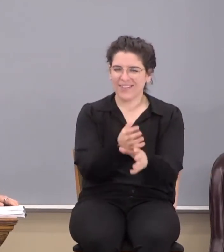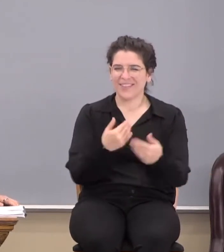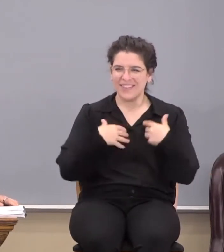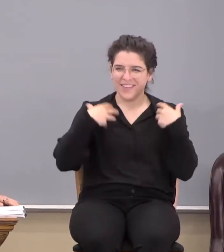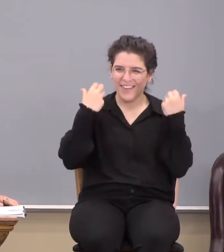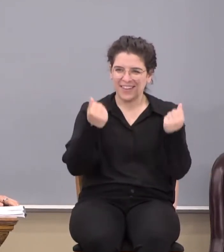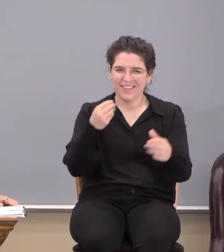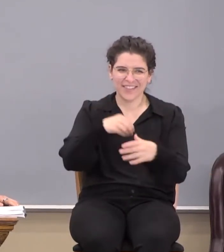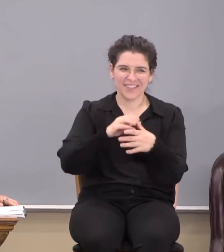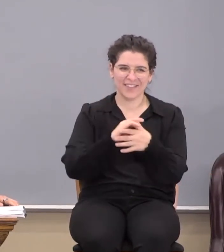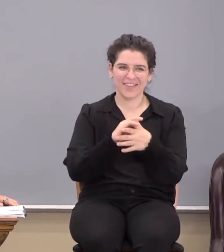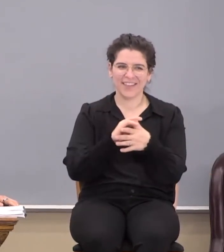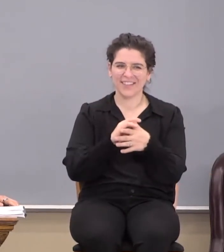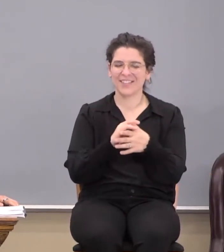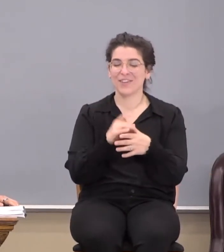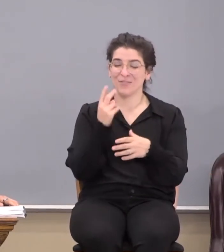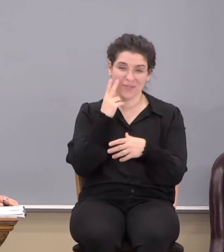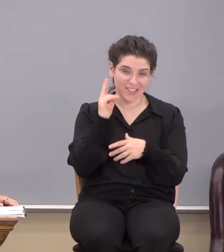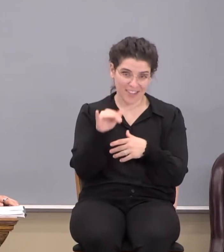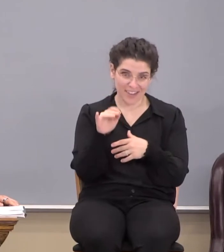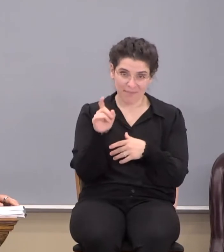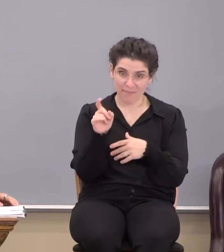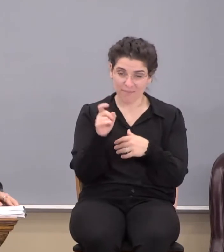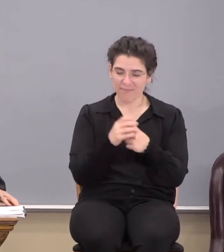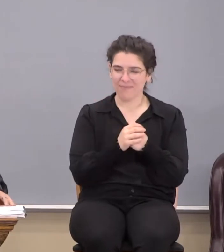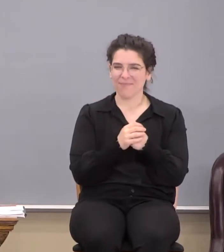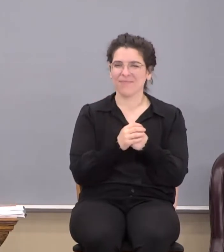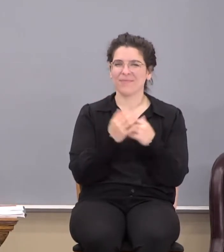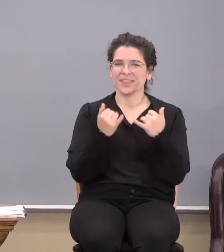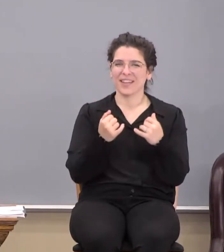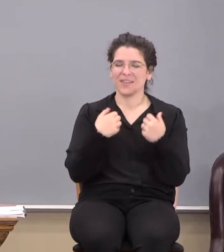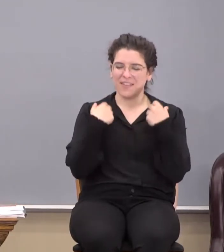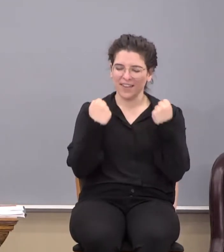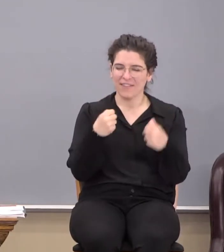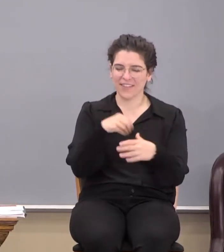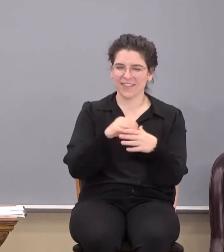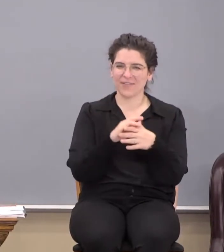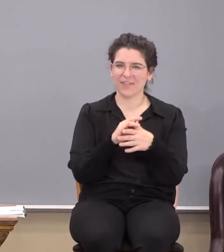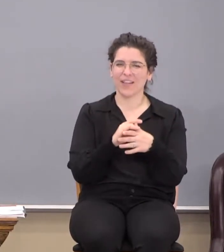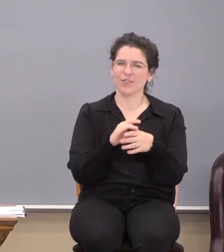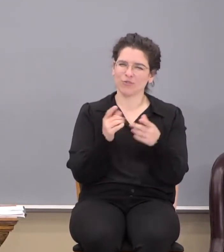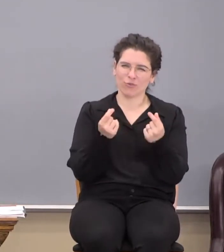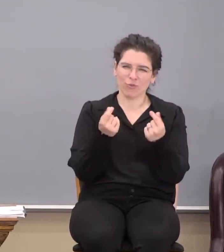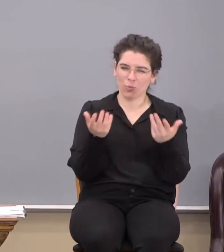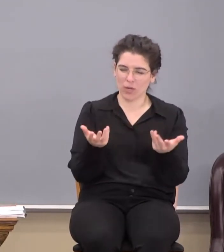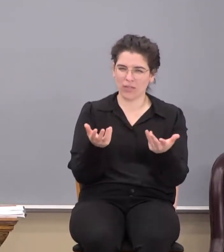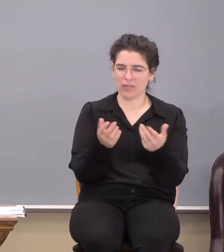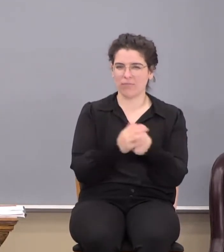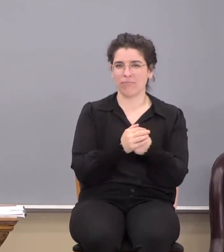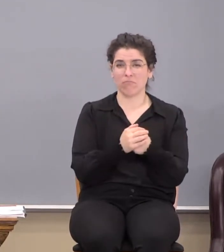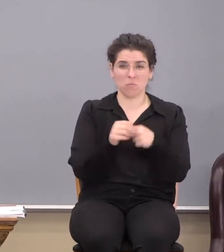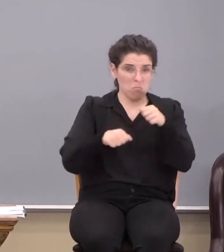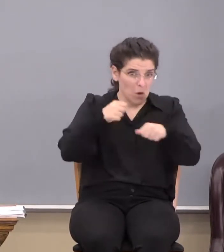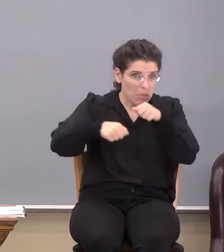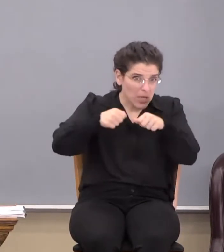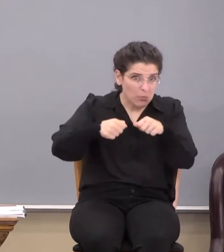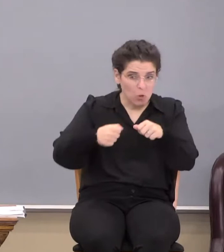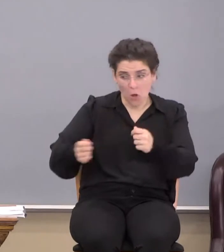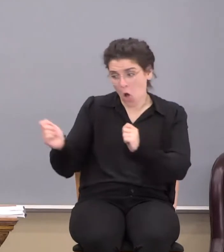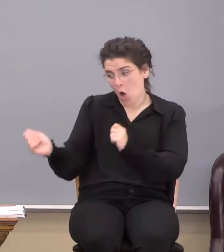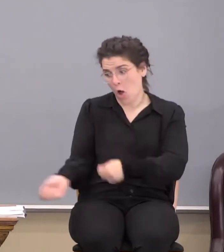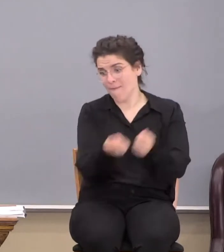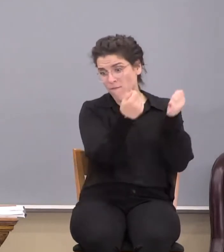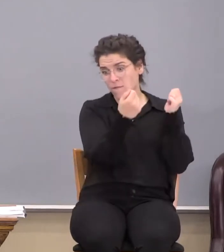in the flesh. Anybody see that? Now, confidence in the flesh to do what? Ride a bicycle? Play golf?